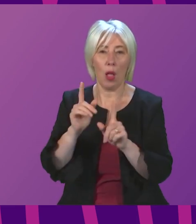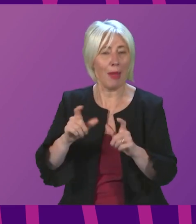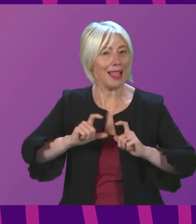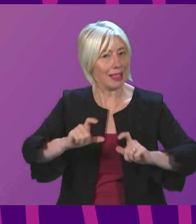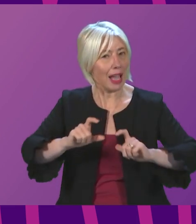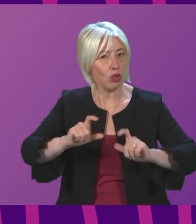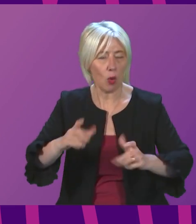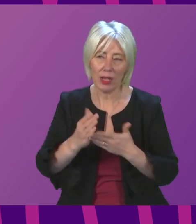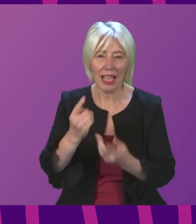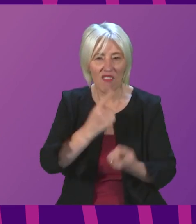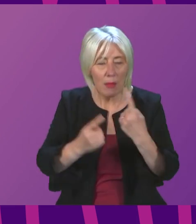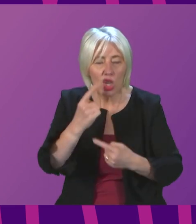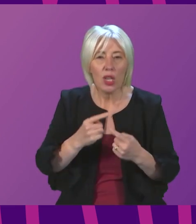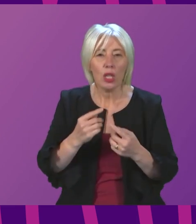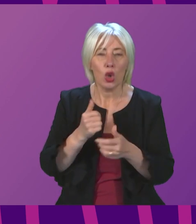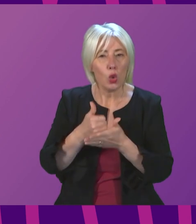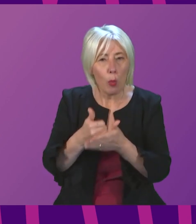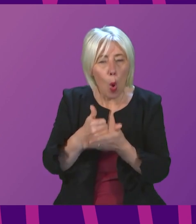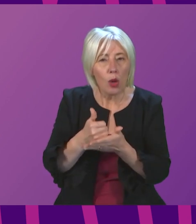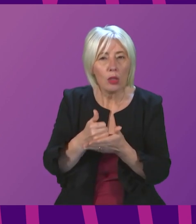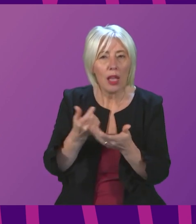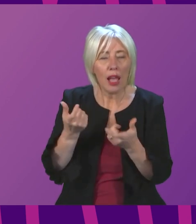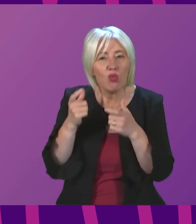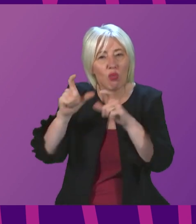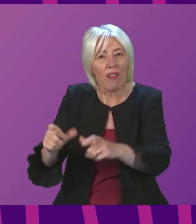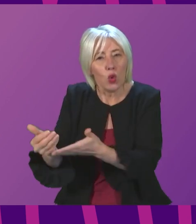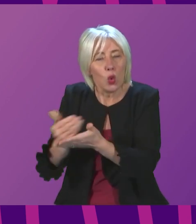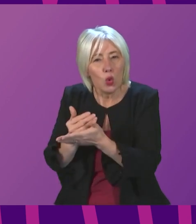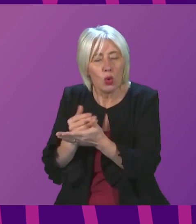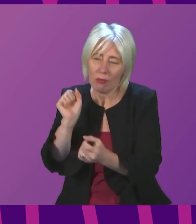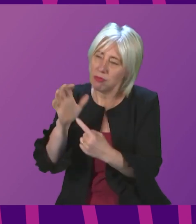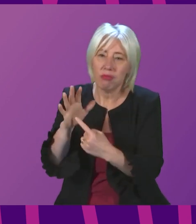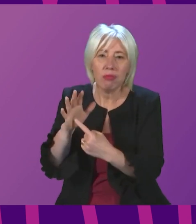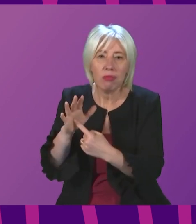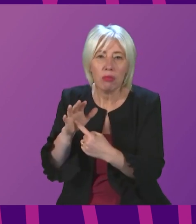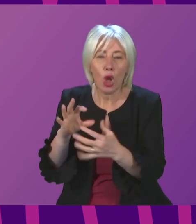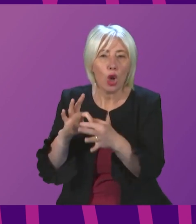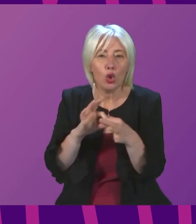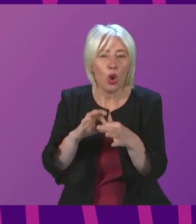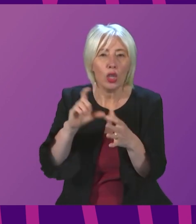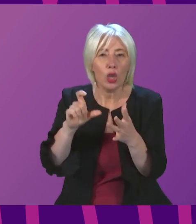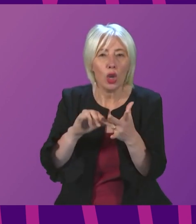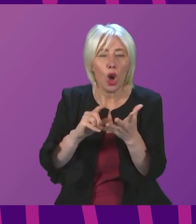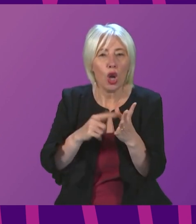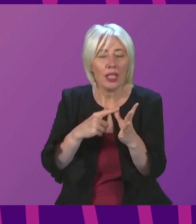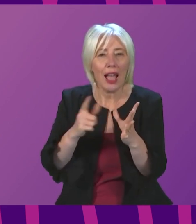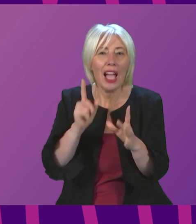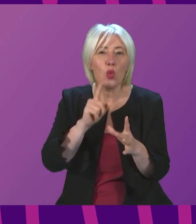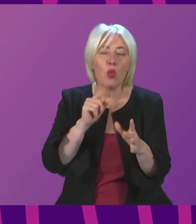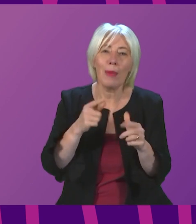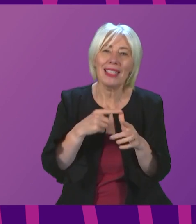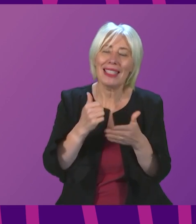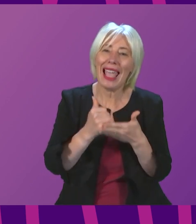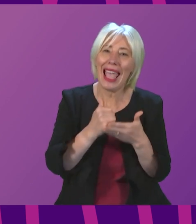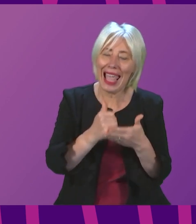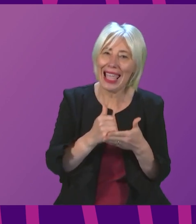information support and refuge for survivors remains vital. The Joint COSLA and Scottish Women's Aid Guidance, a good practice